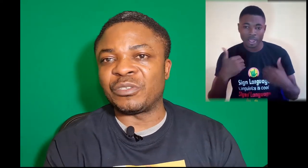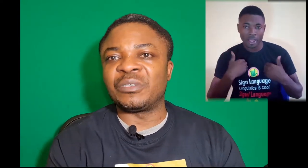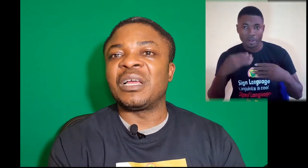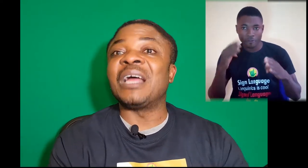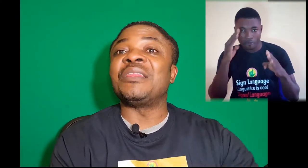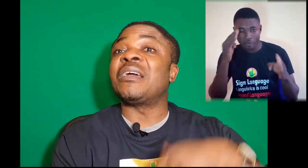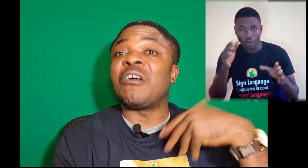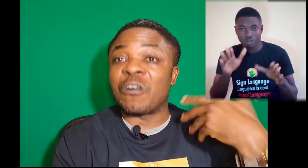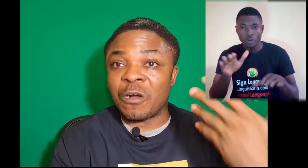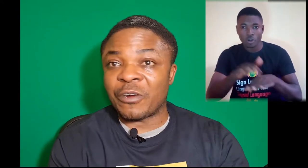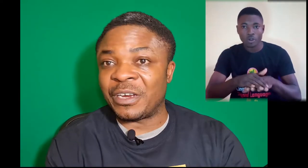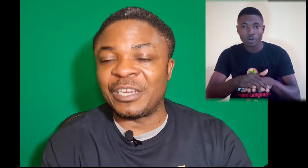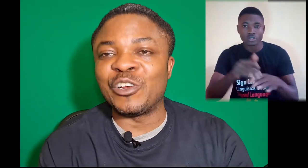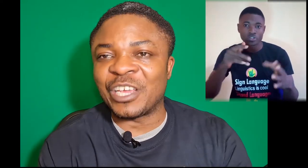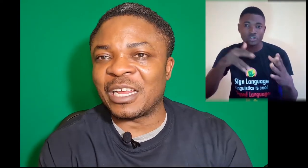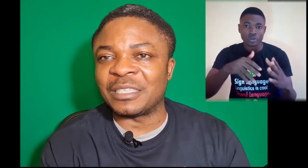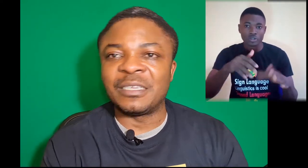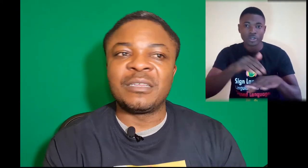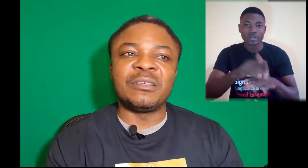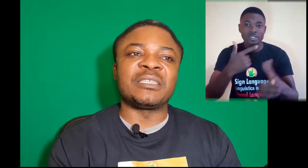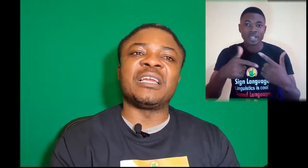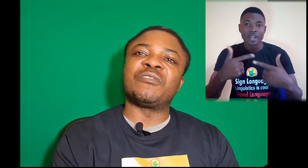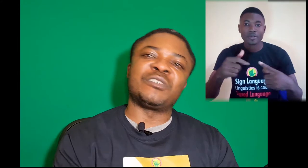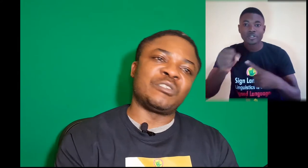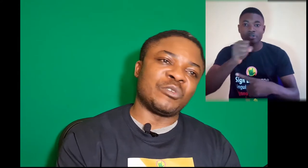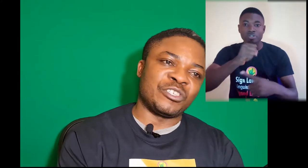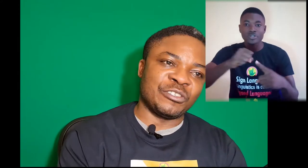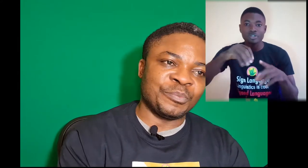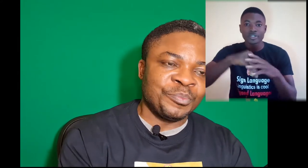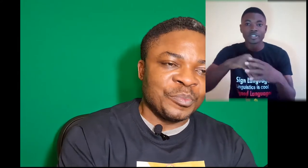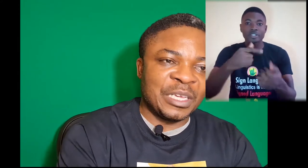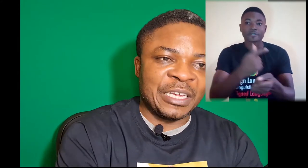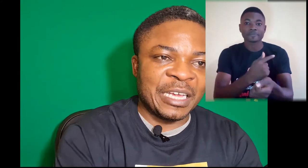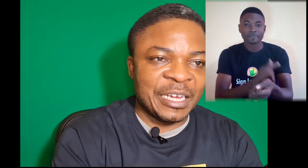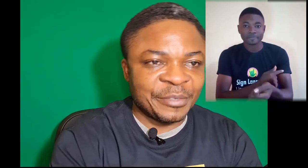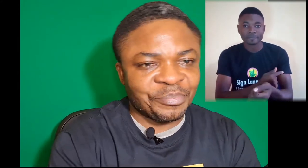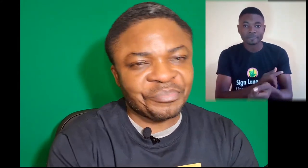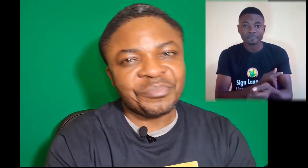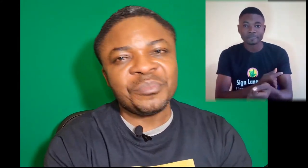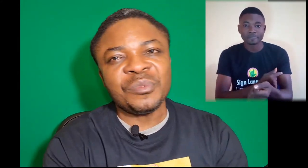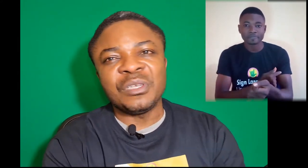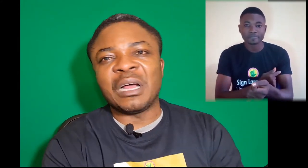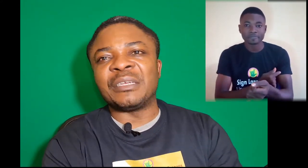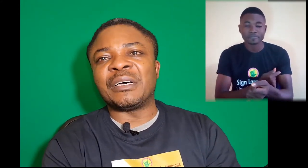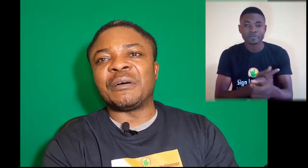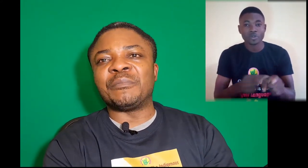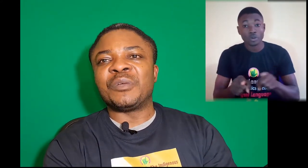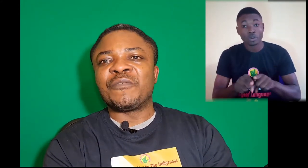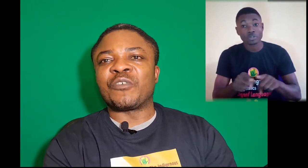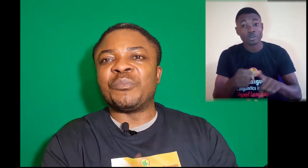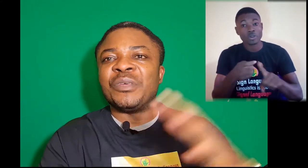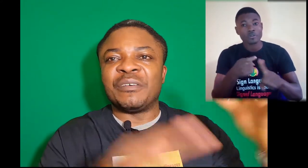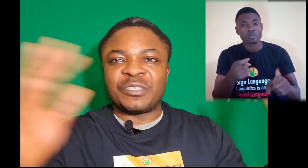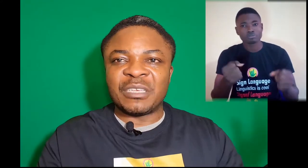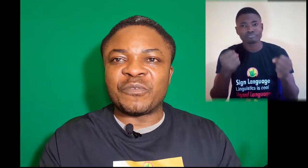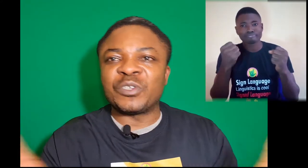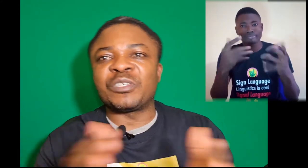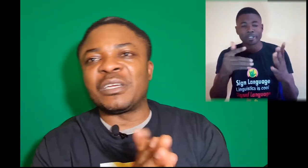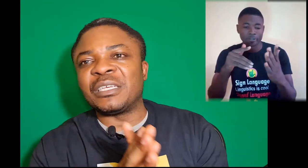And they are currently looking at the sign language situation in Ghana. And from the several studies,